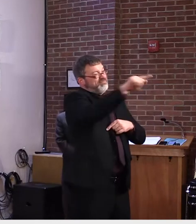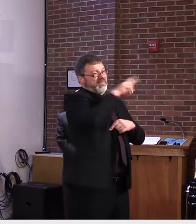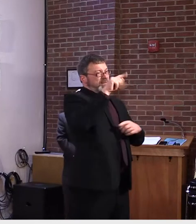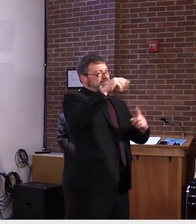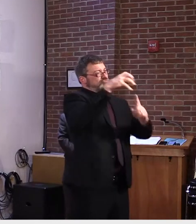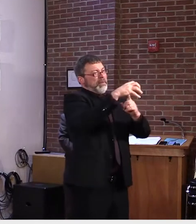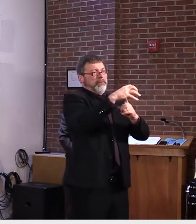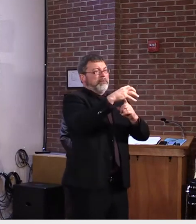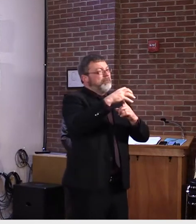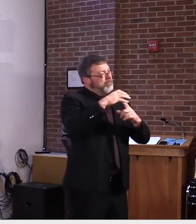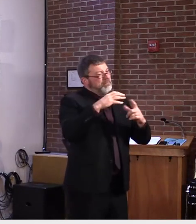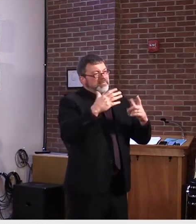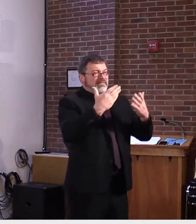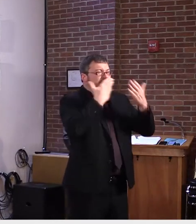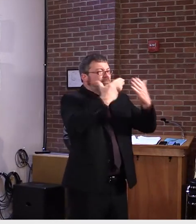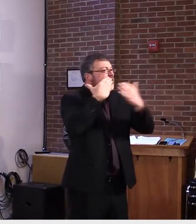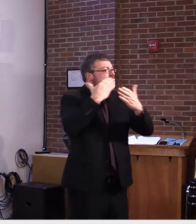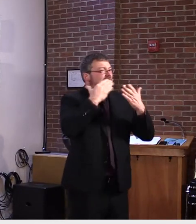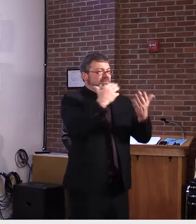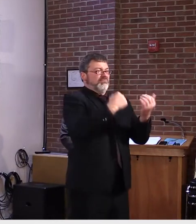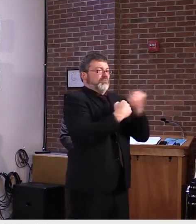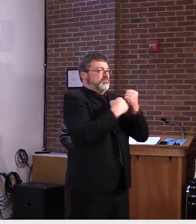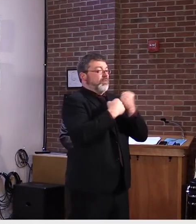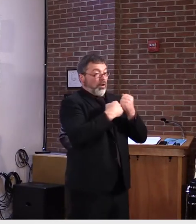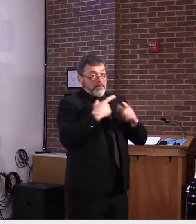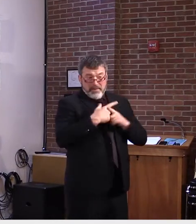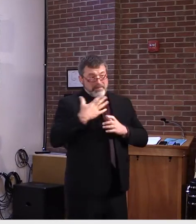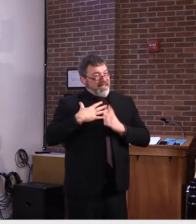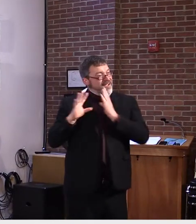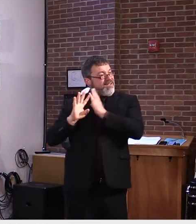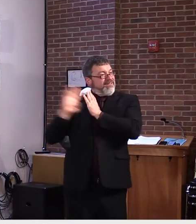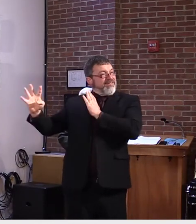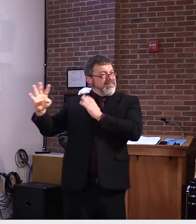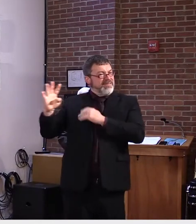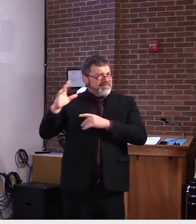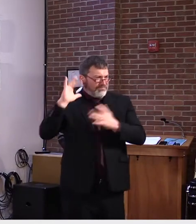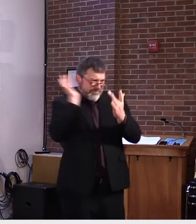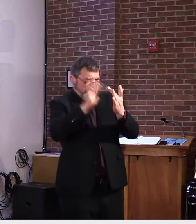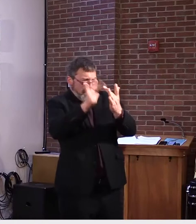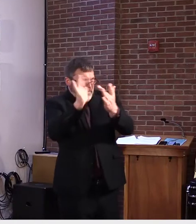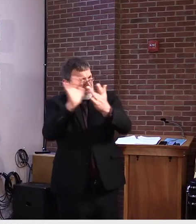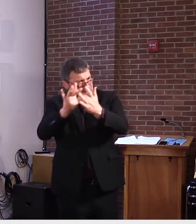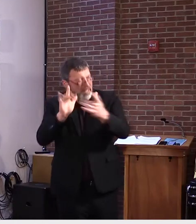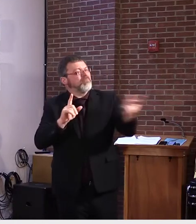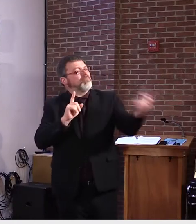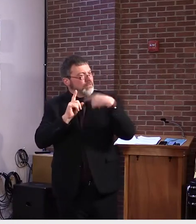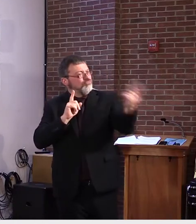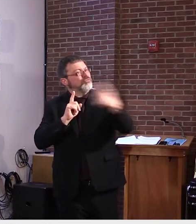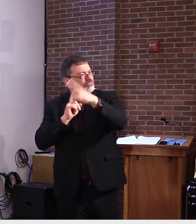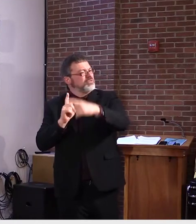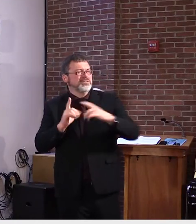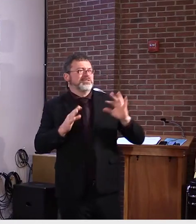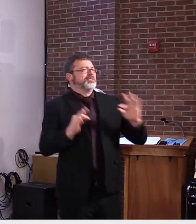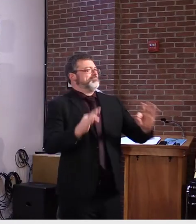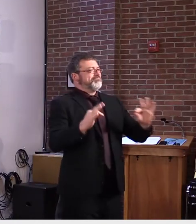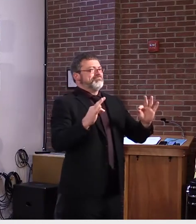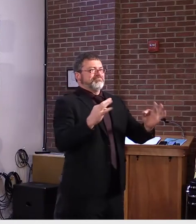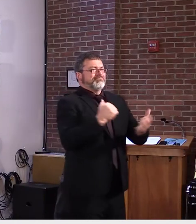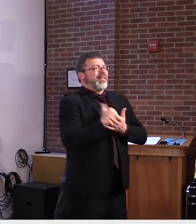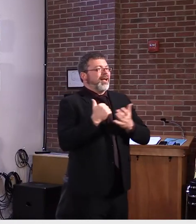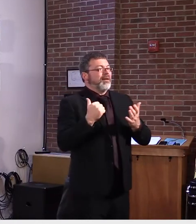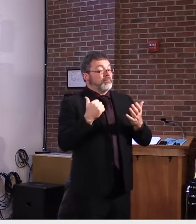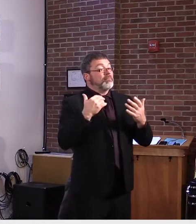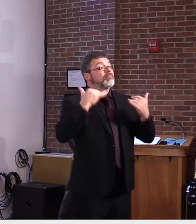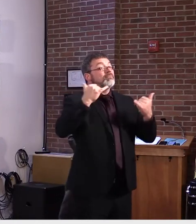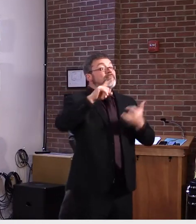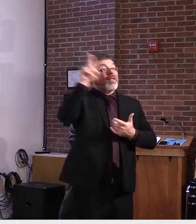adequate personnel so that even if with the universities and colleges coming back and the schools reopening, there were more and more